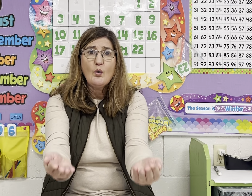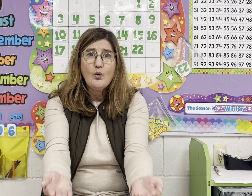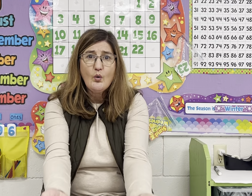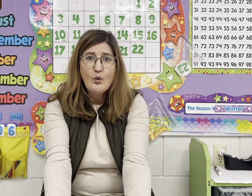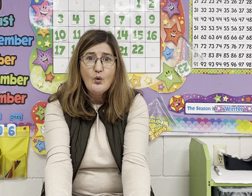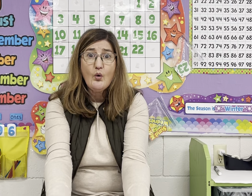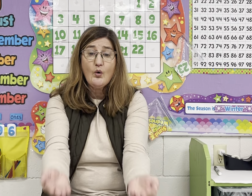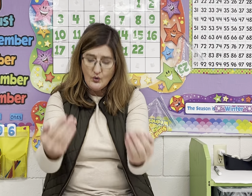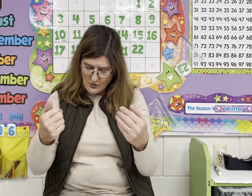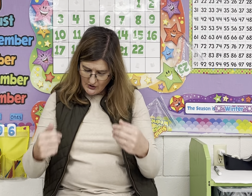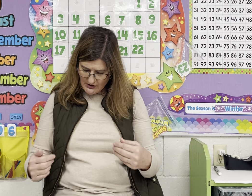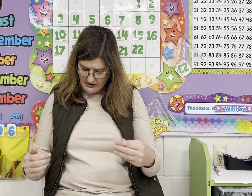Er.